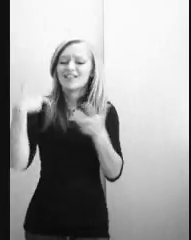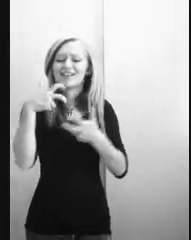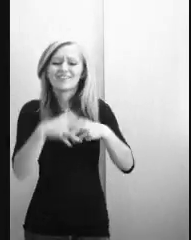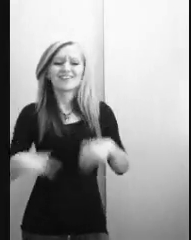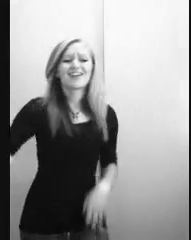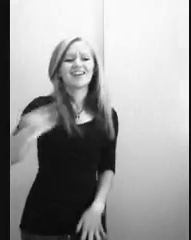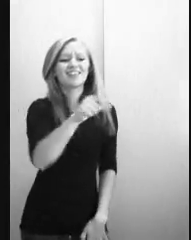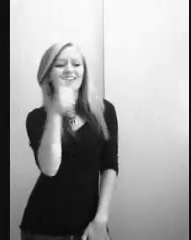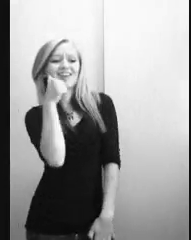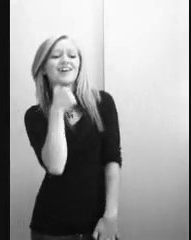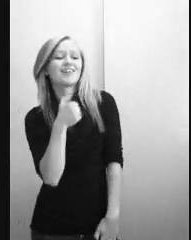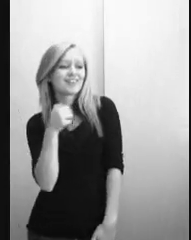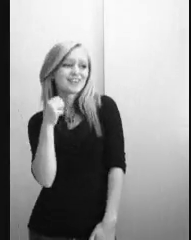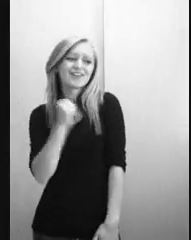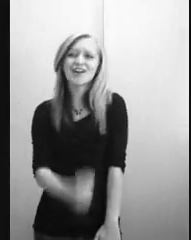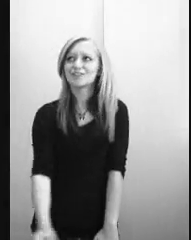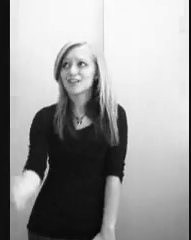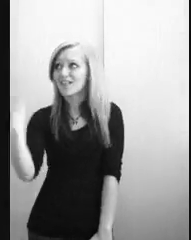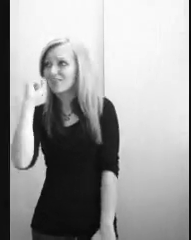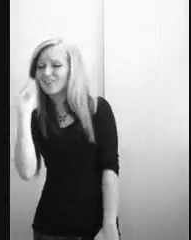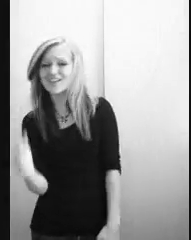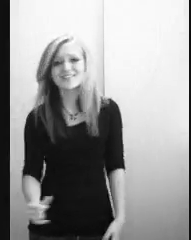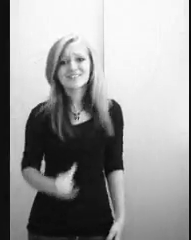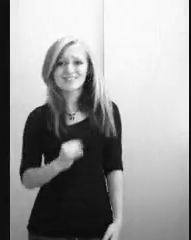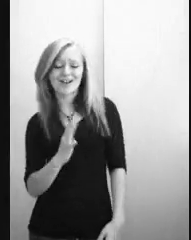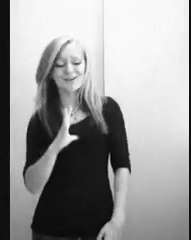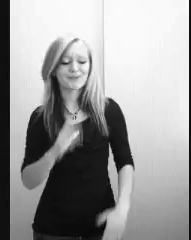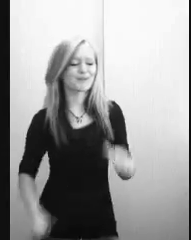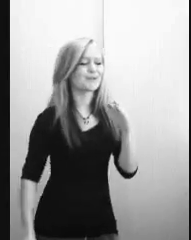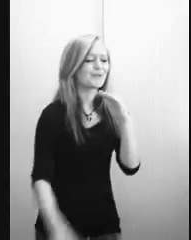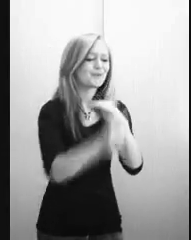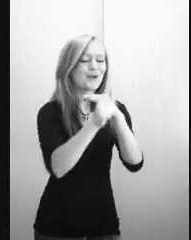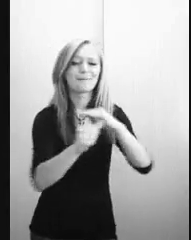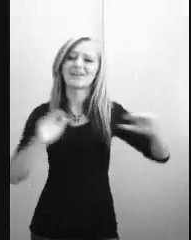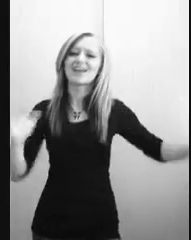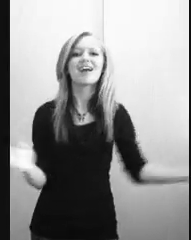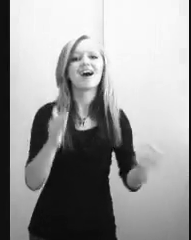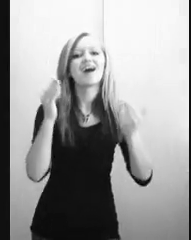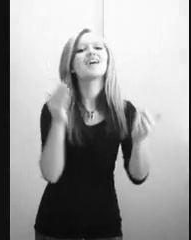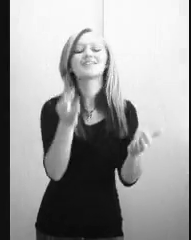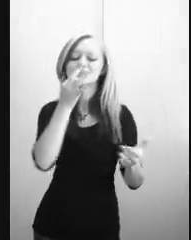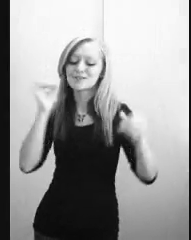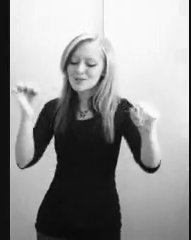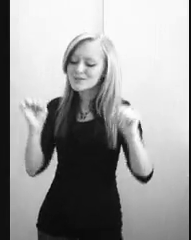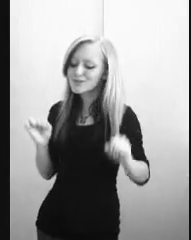Laughing at the other girls who think they're so cool, we'll be out of here.